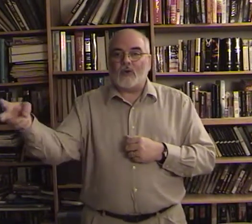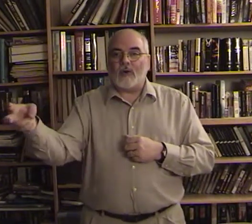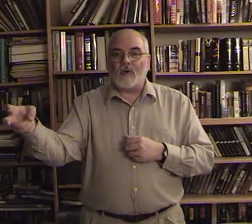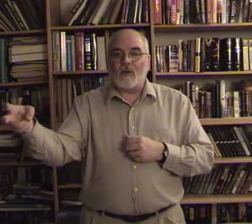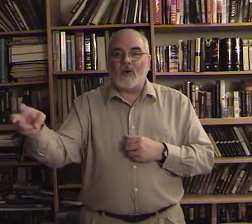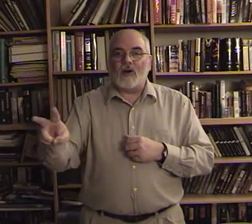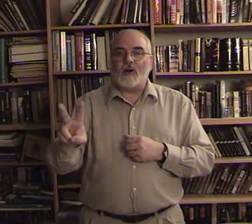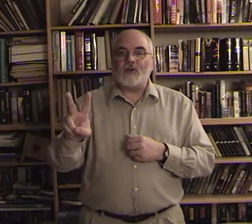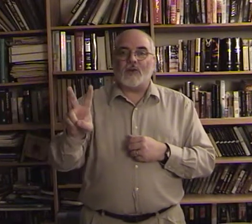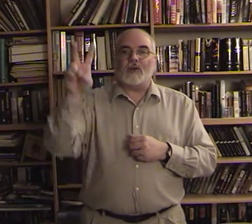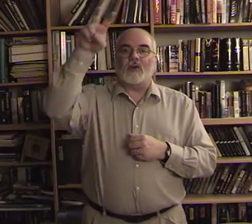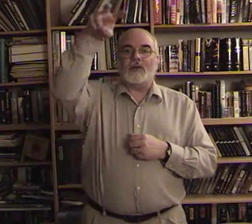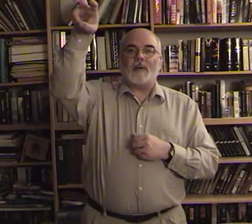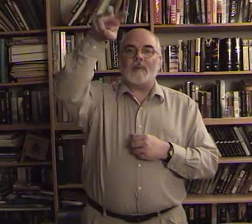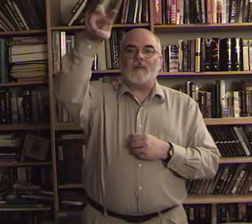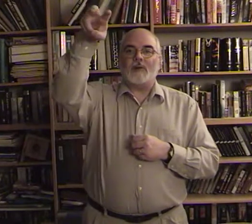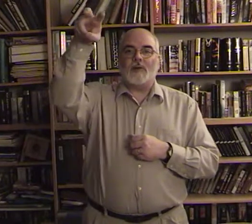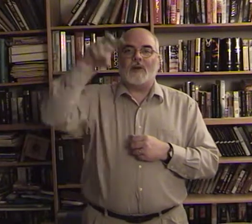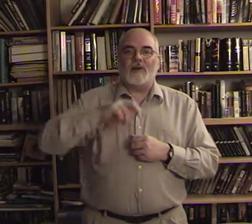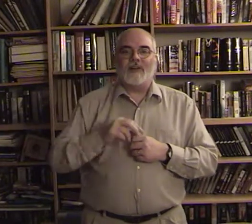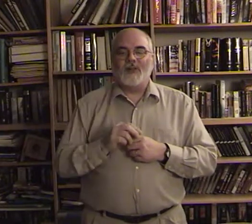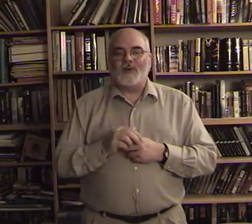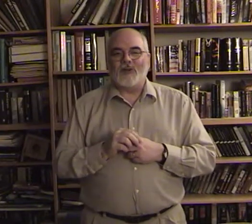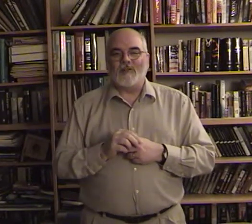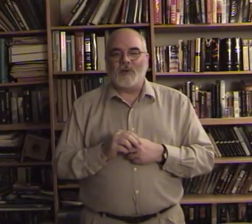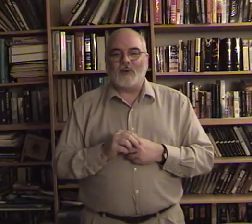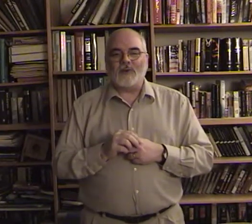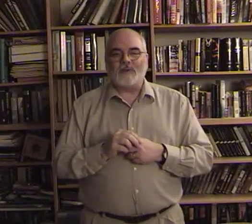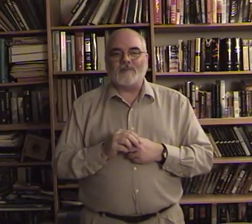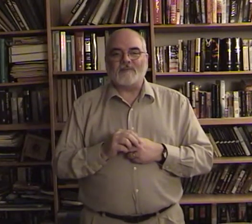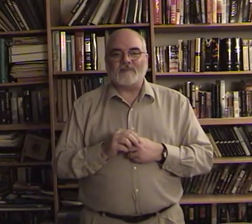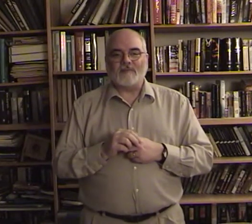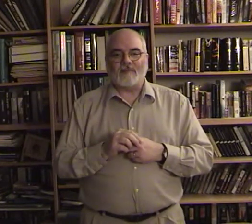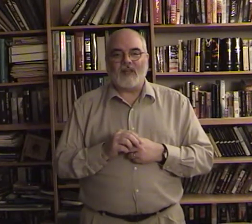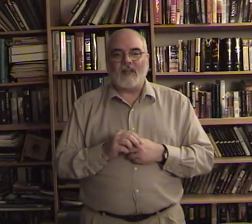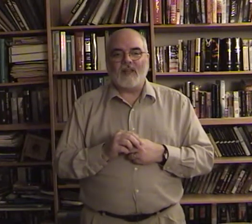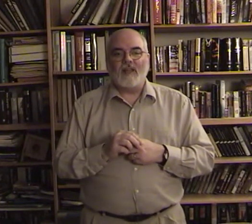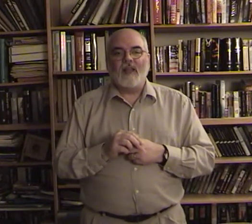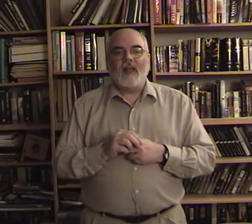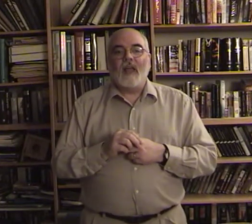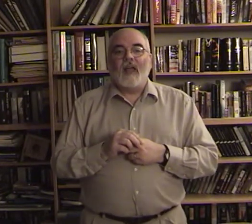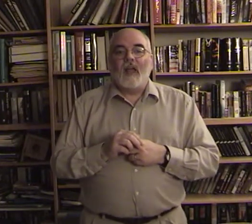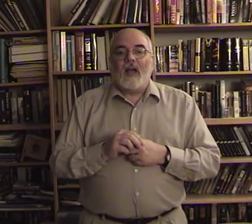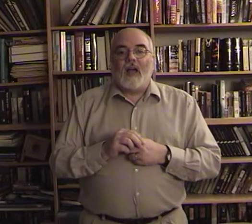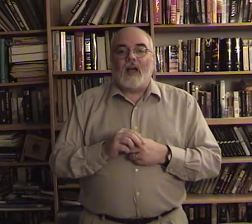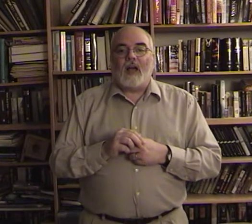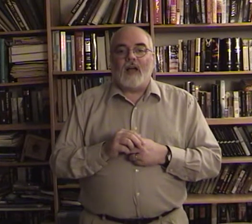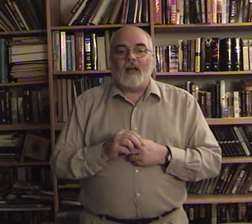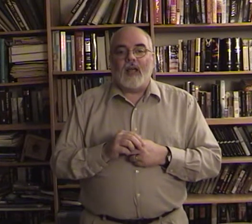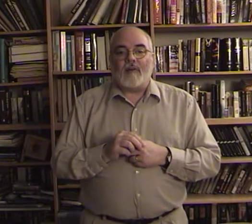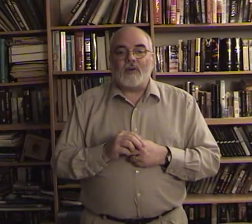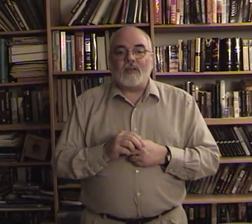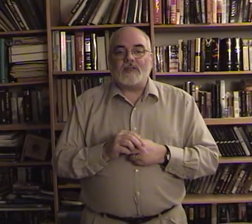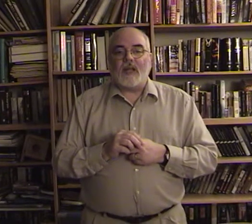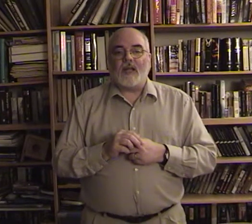around corners you can look on top of the refrigerator whatever you want to okay uh after his death